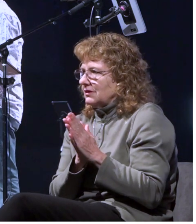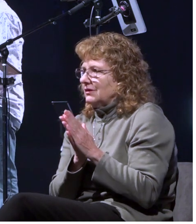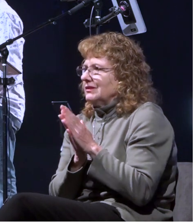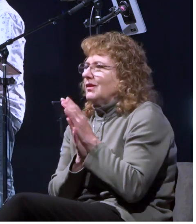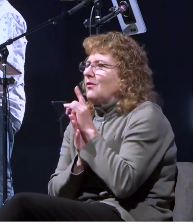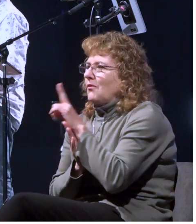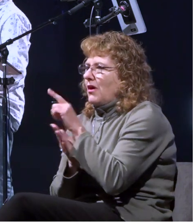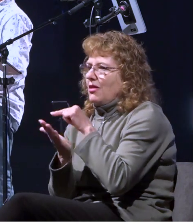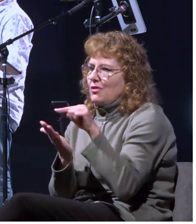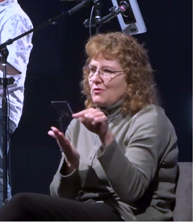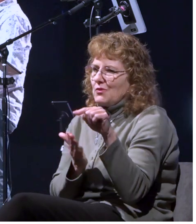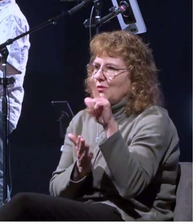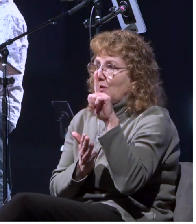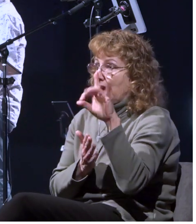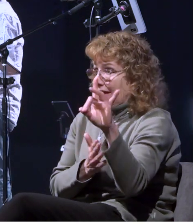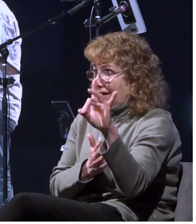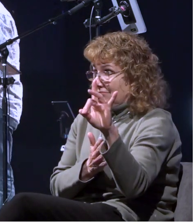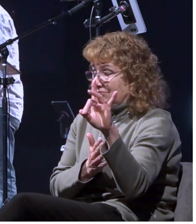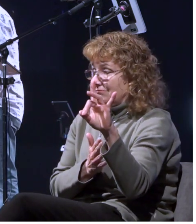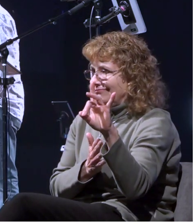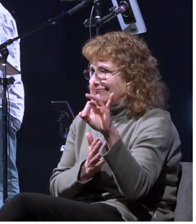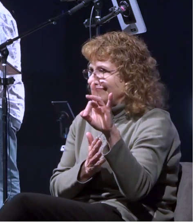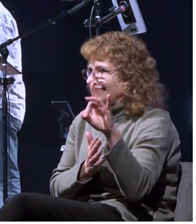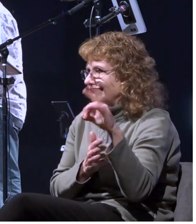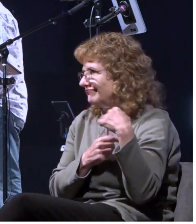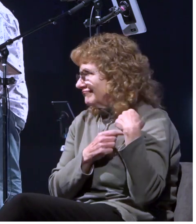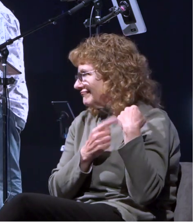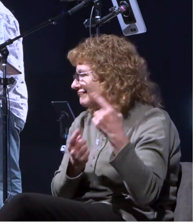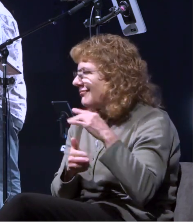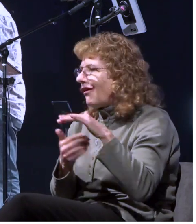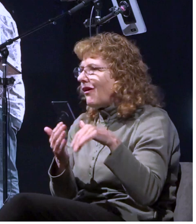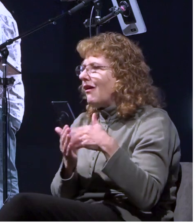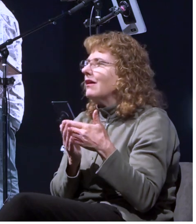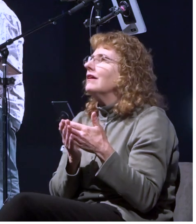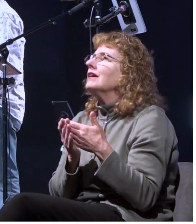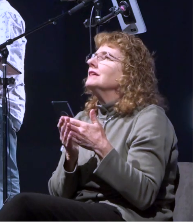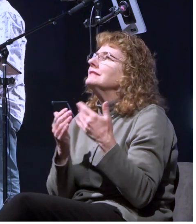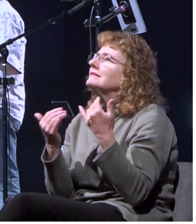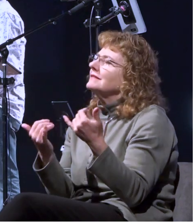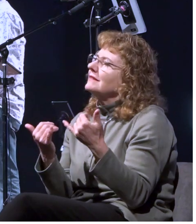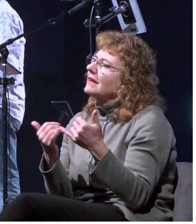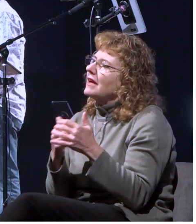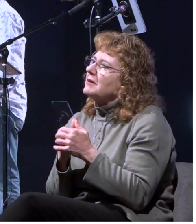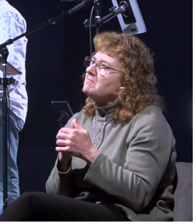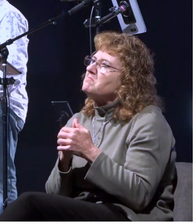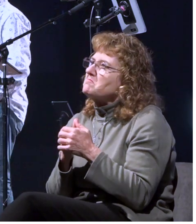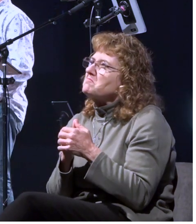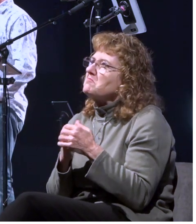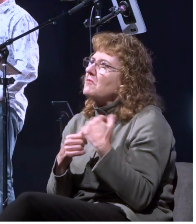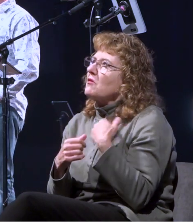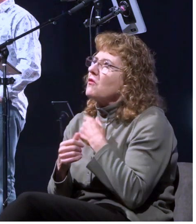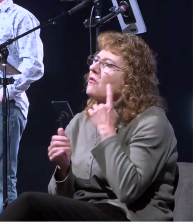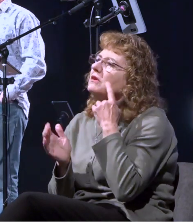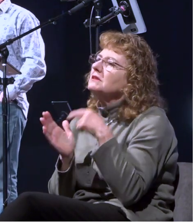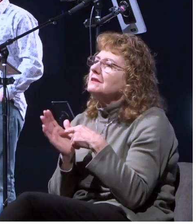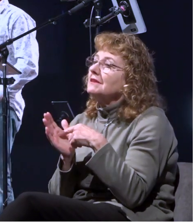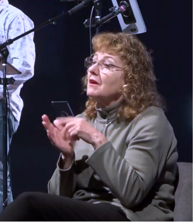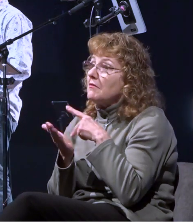today the the uh as it nears its end what we see is paul and his companions